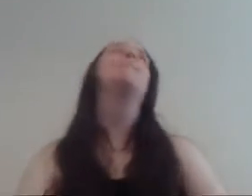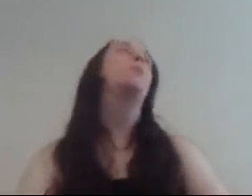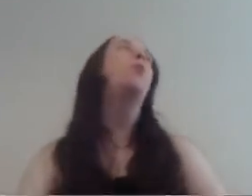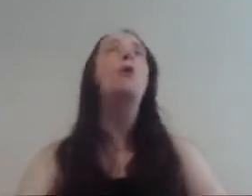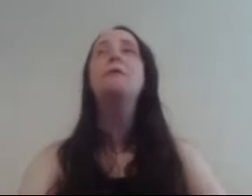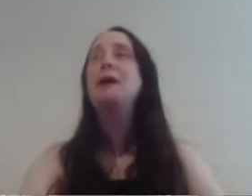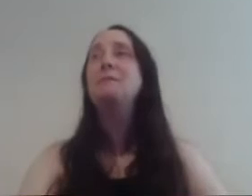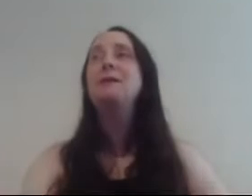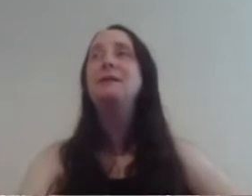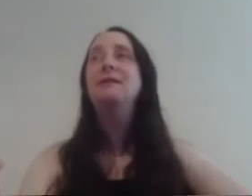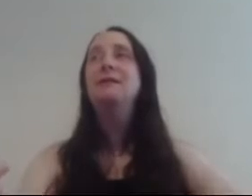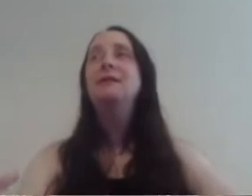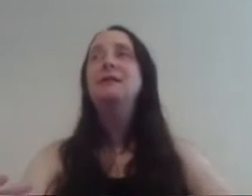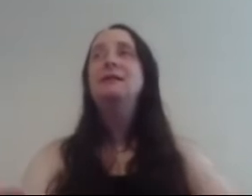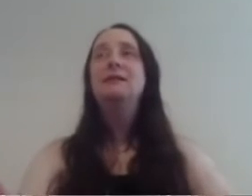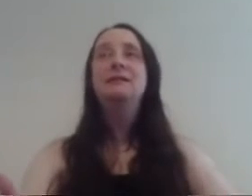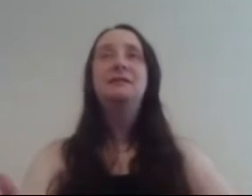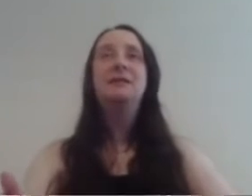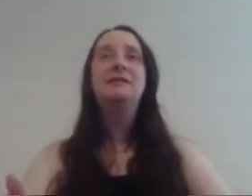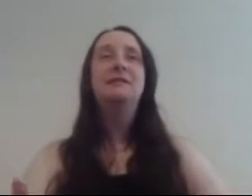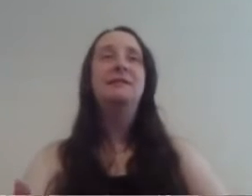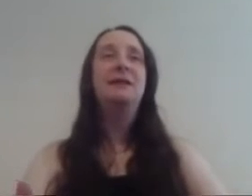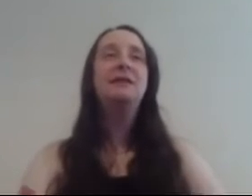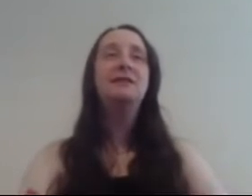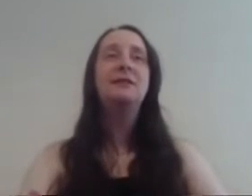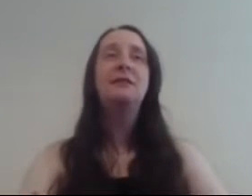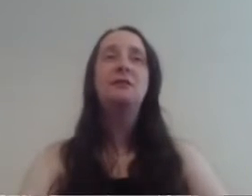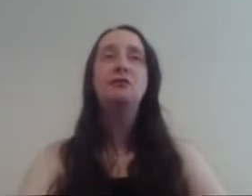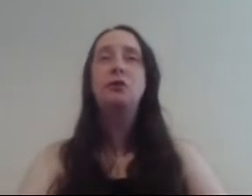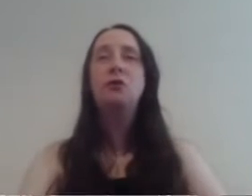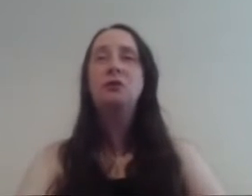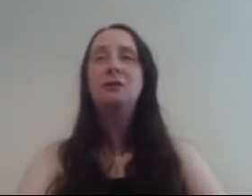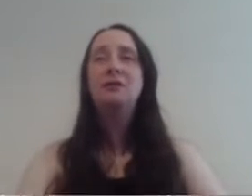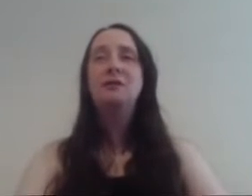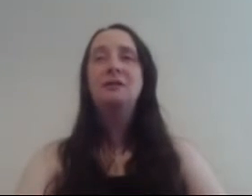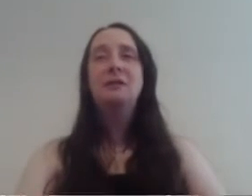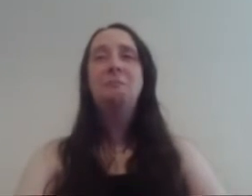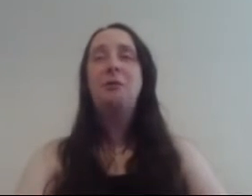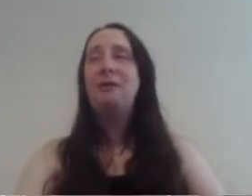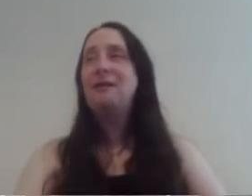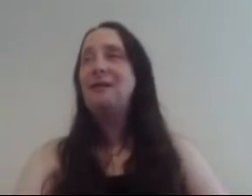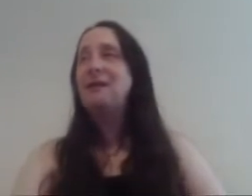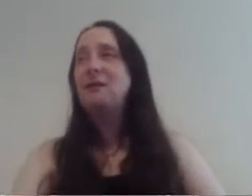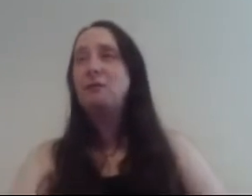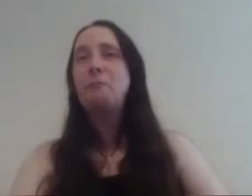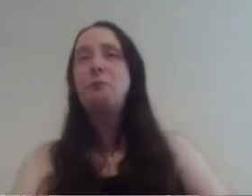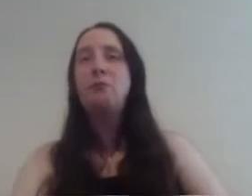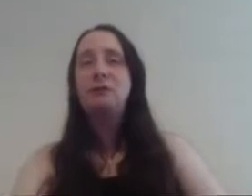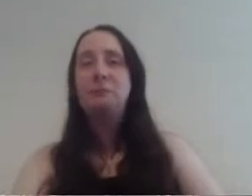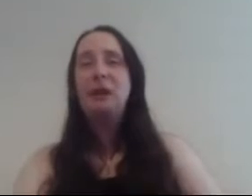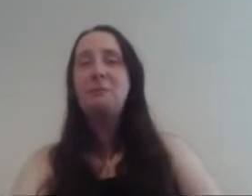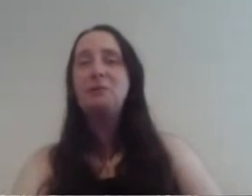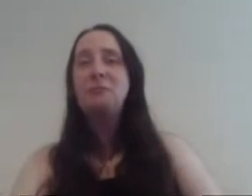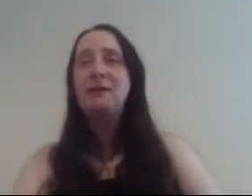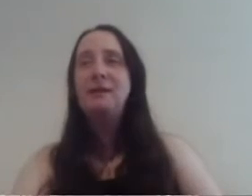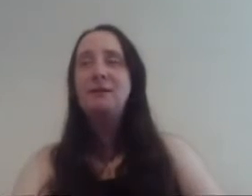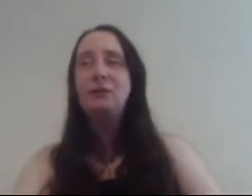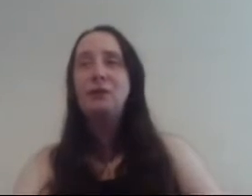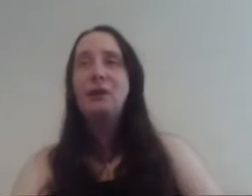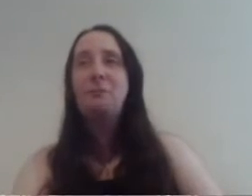warn Emma saying Selena's in New York but Rumpel has blackmailed me if I don't want to help